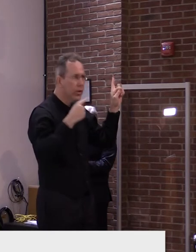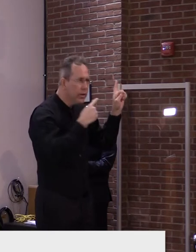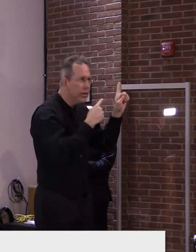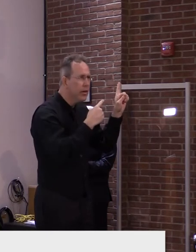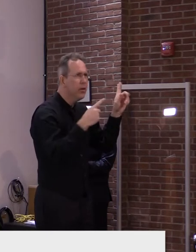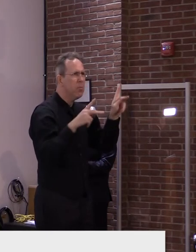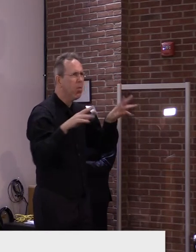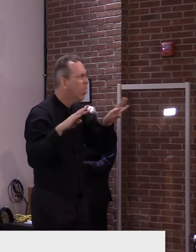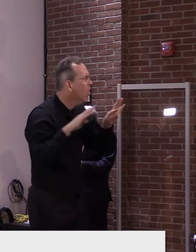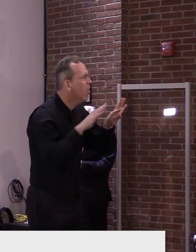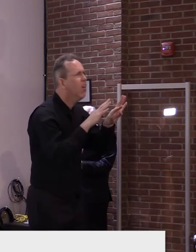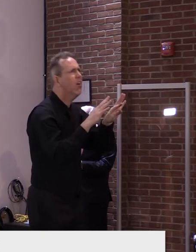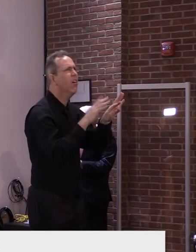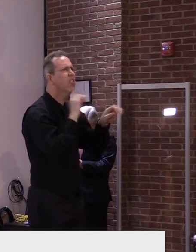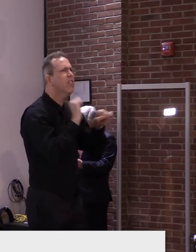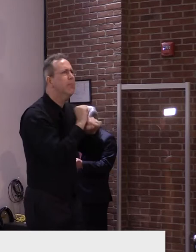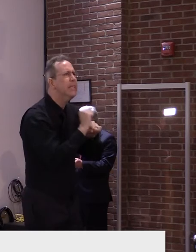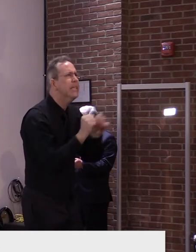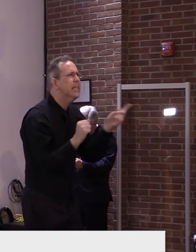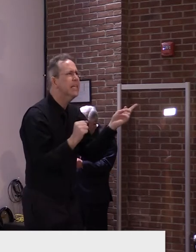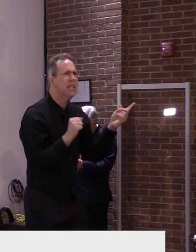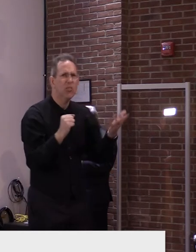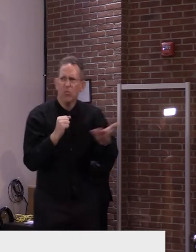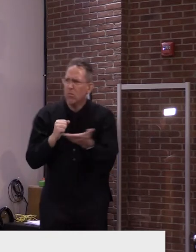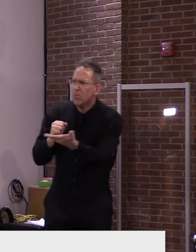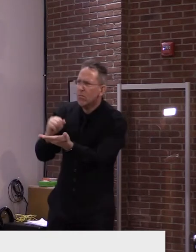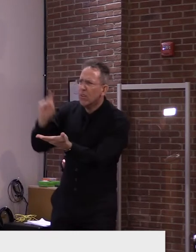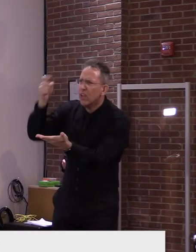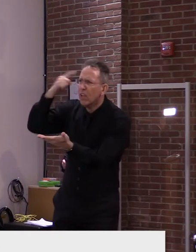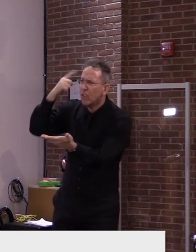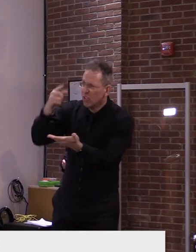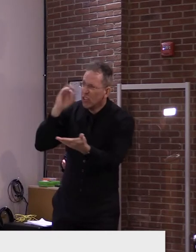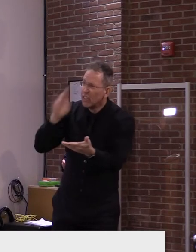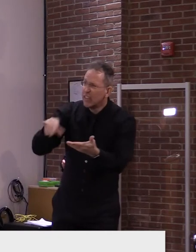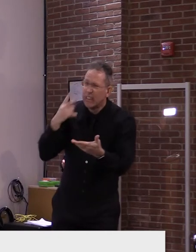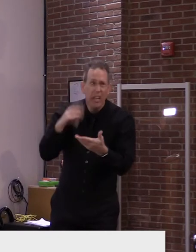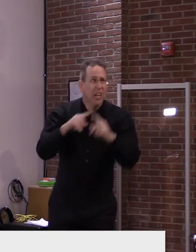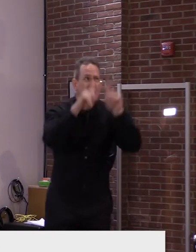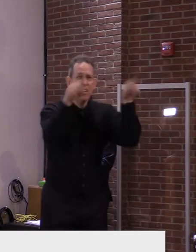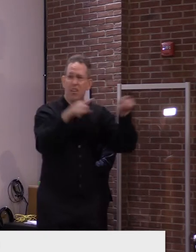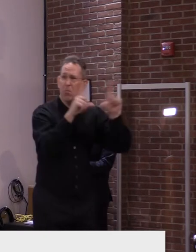something that has been kind of a hot button topic nationally. What's your reaction to that?